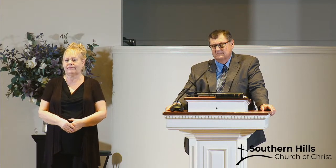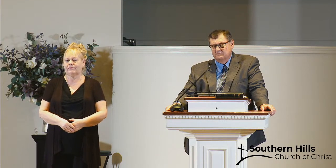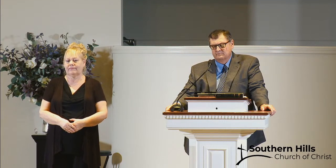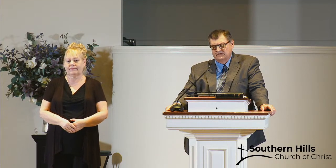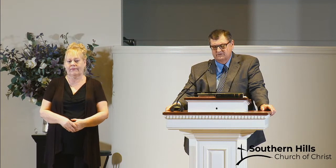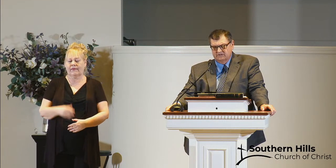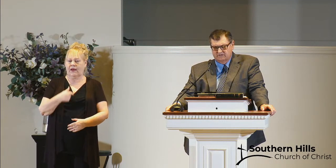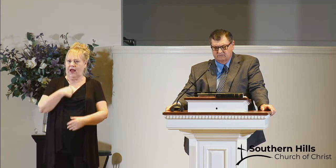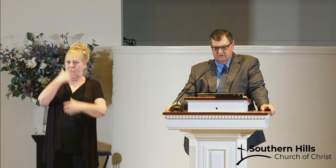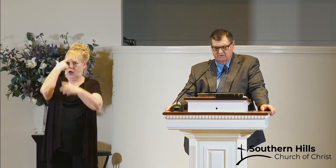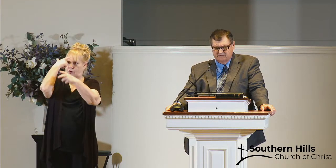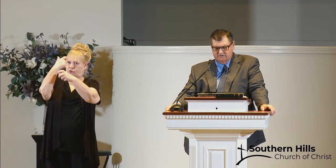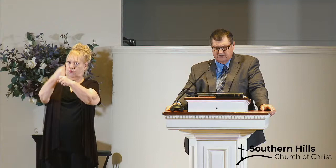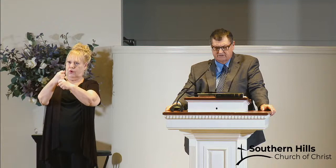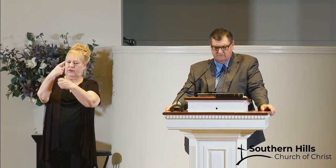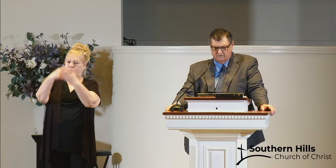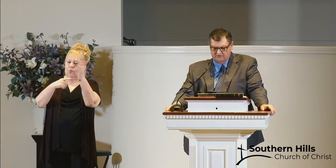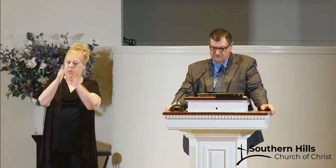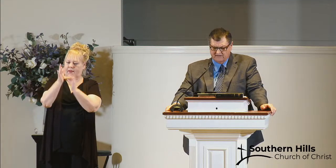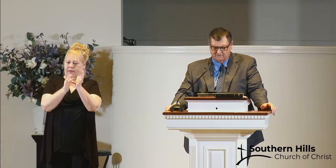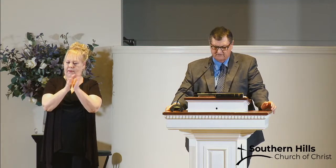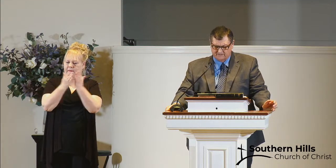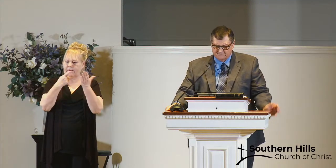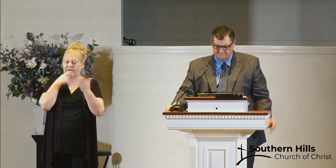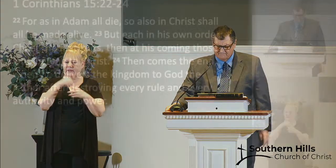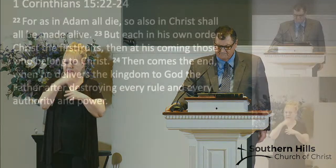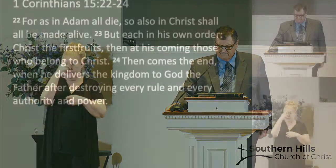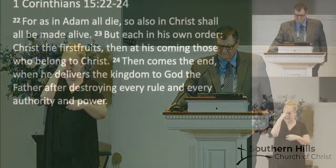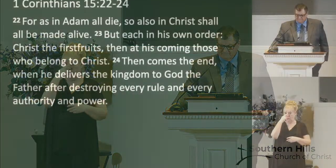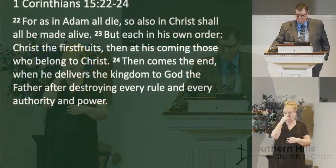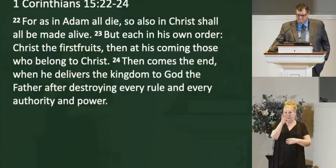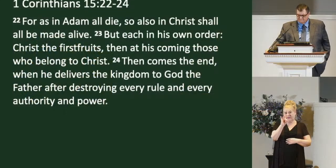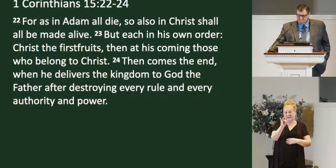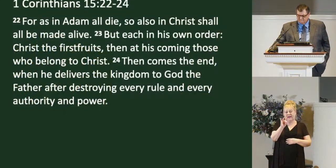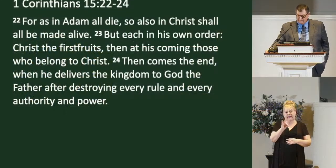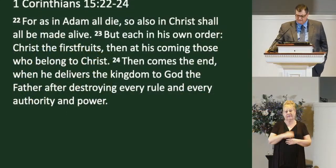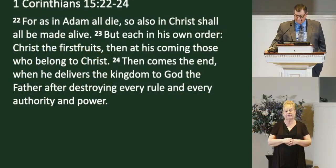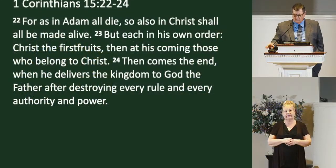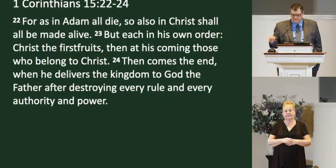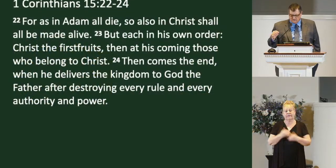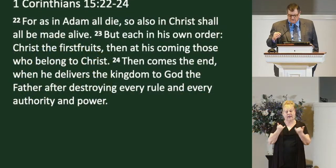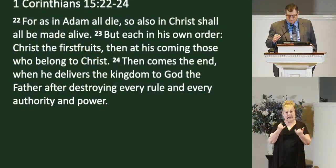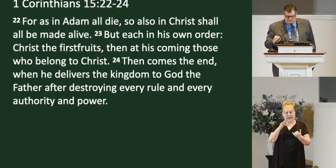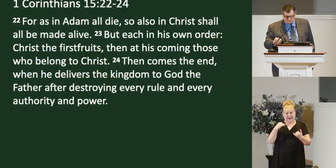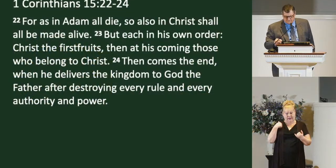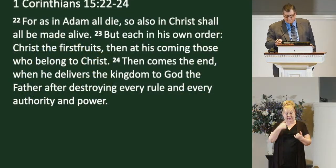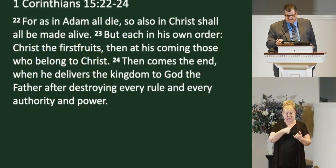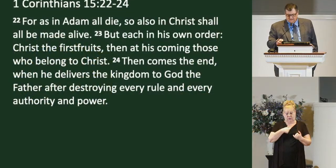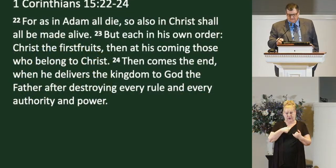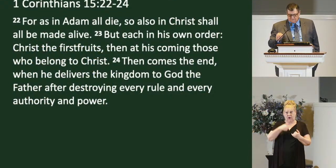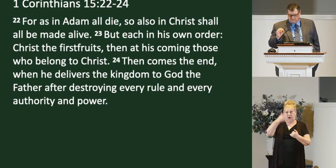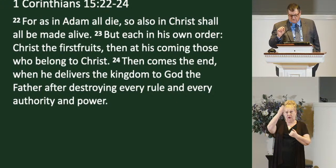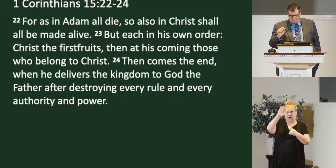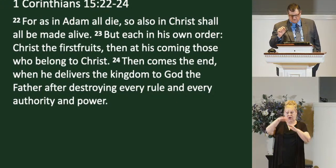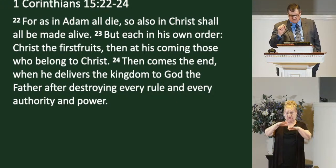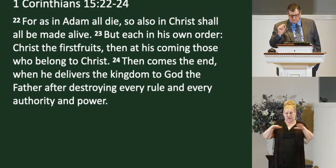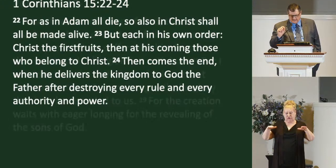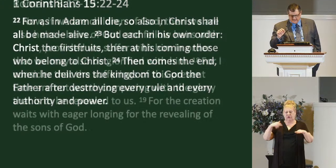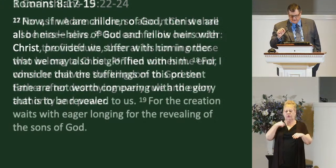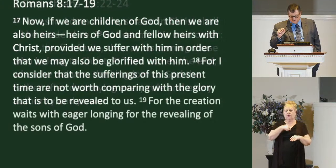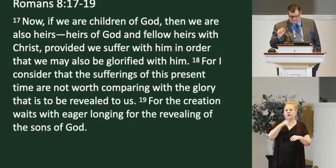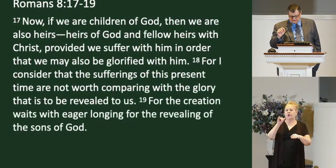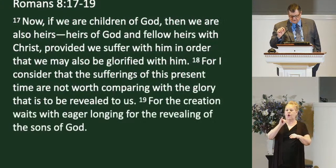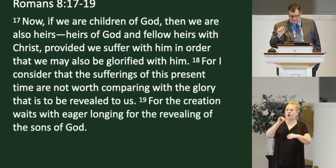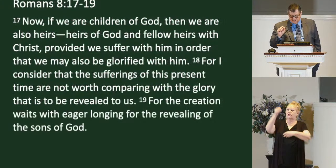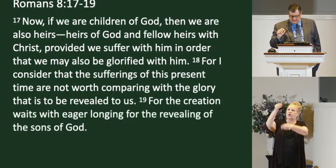i put my trust in what scripture says in romans chapter 8 now if we are children of god then we are also